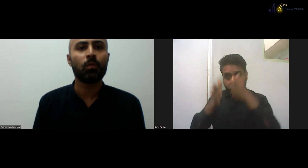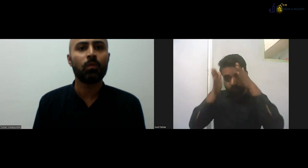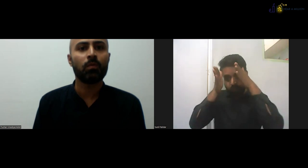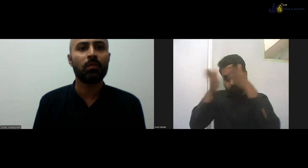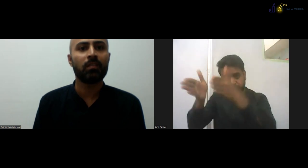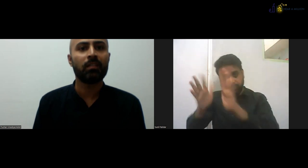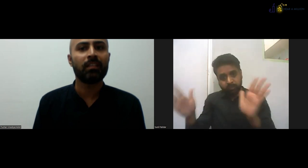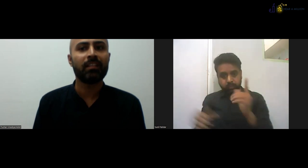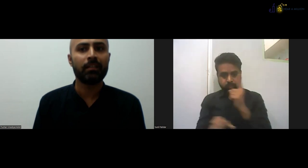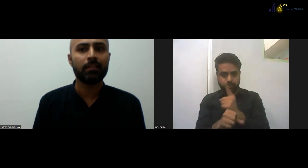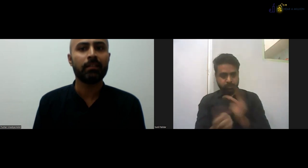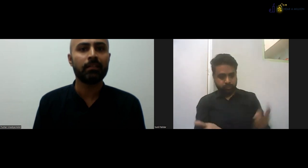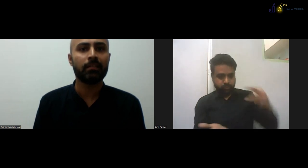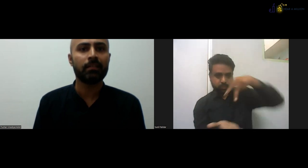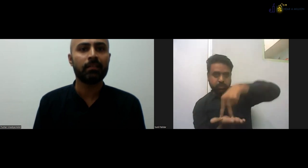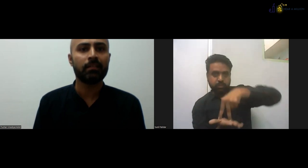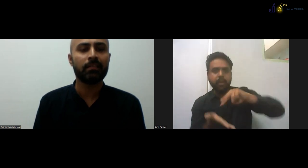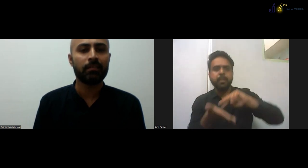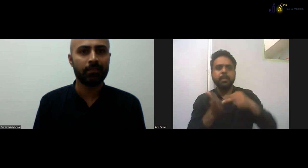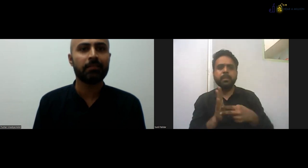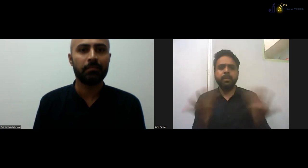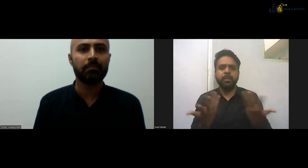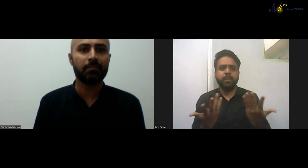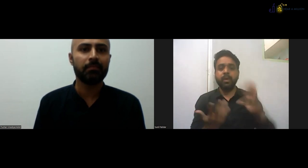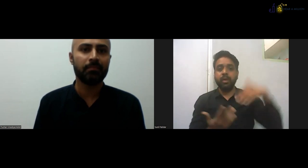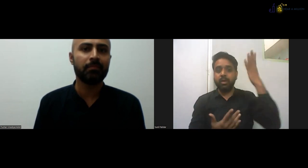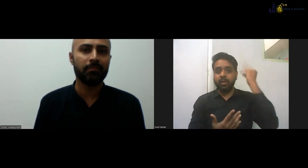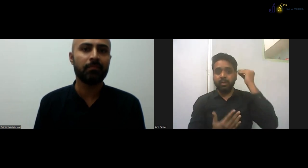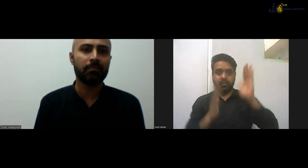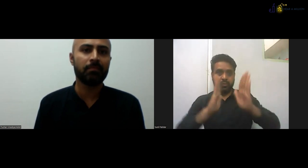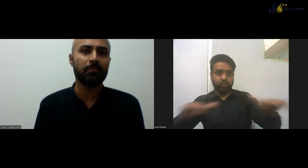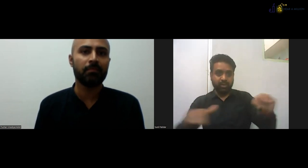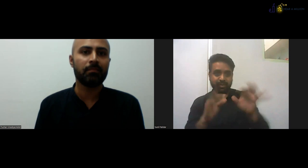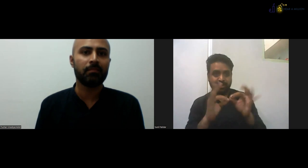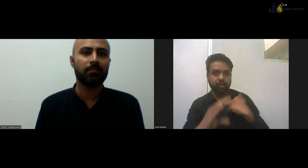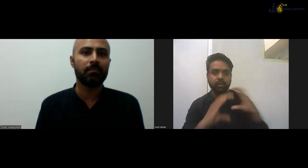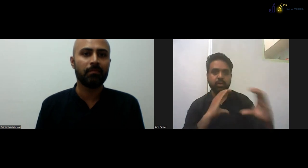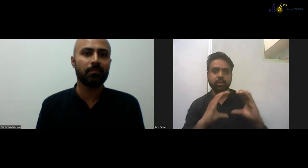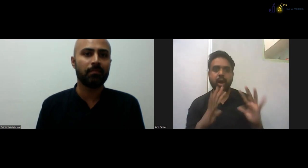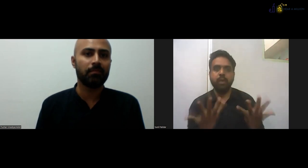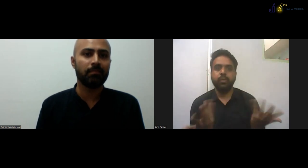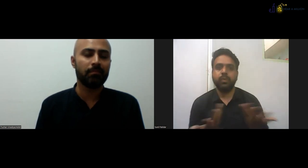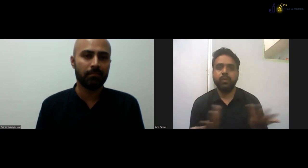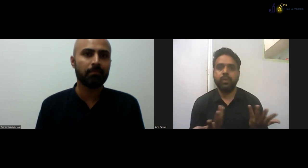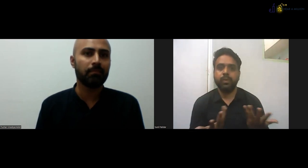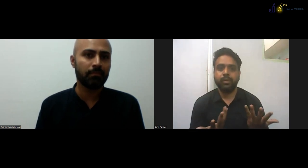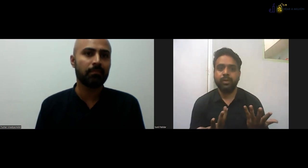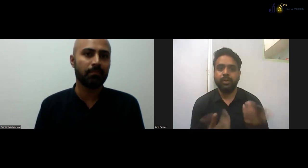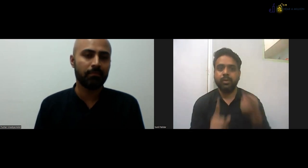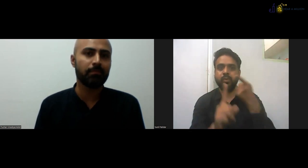need to teach the English, that's also important. You can't focus on the ISL only. when you will be having hearing,